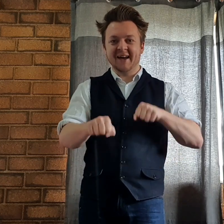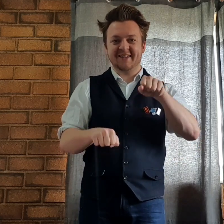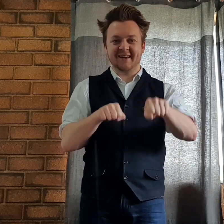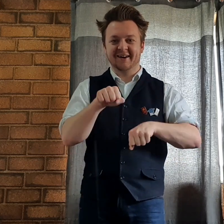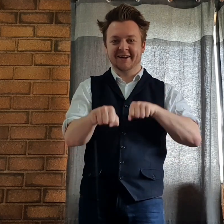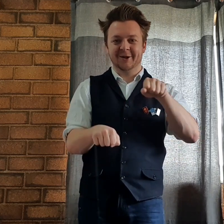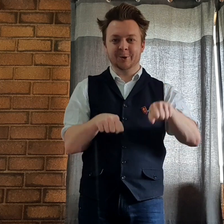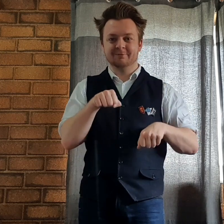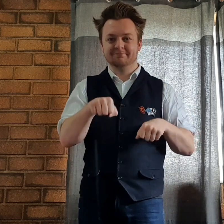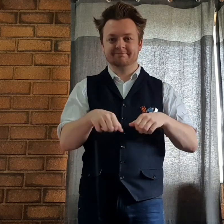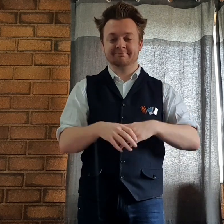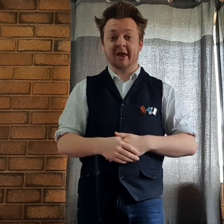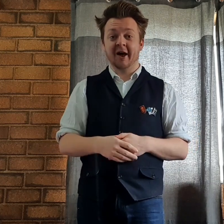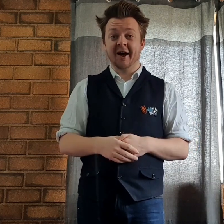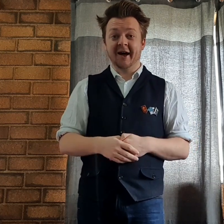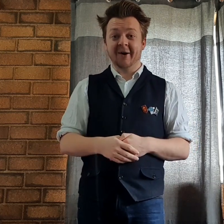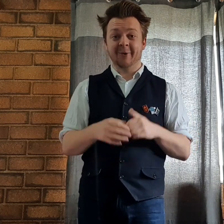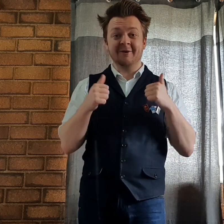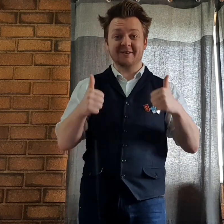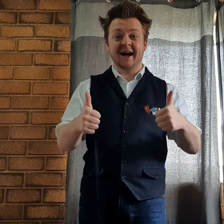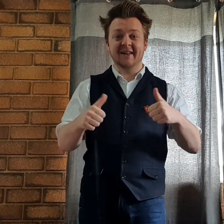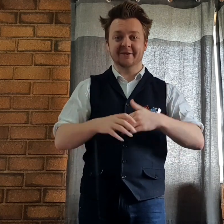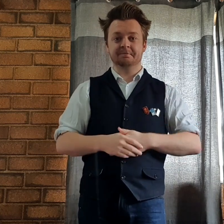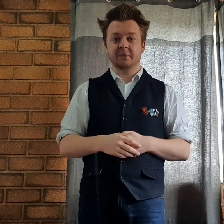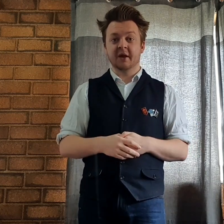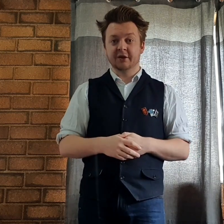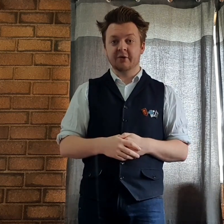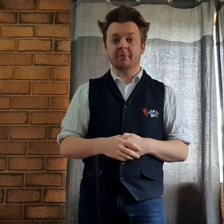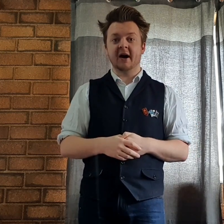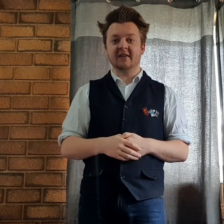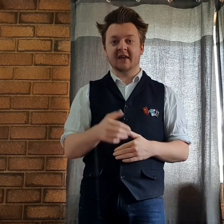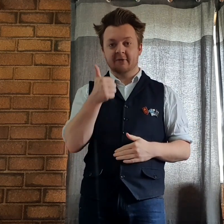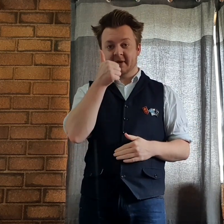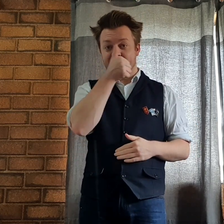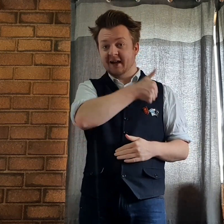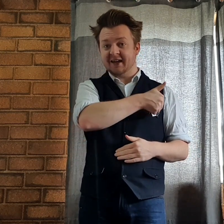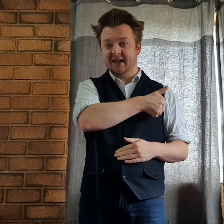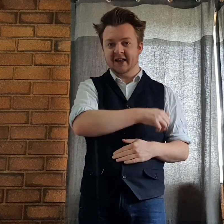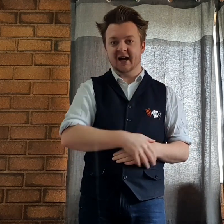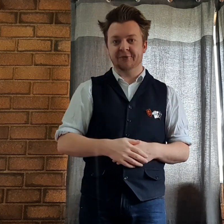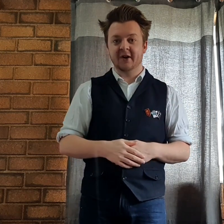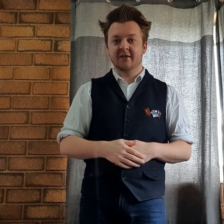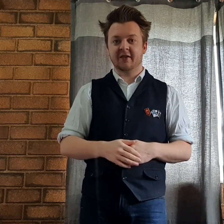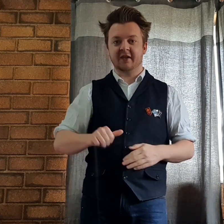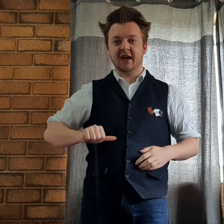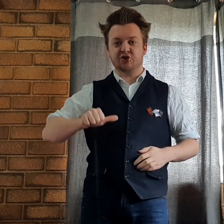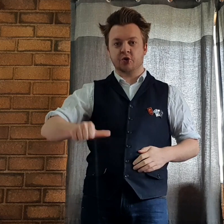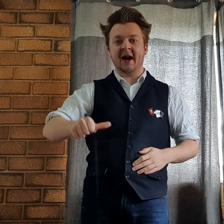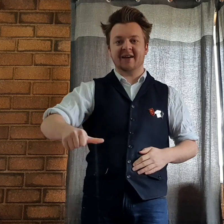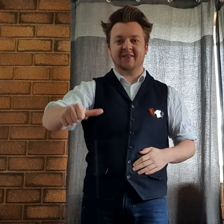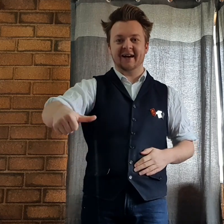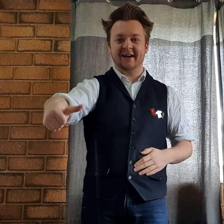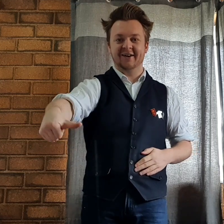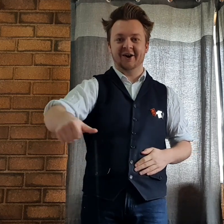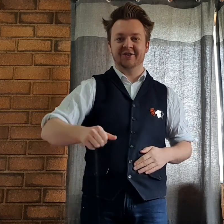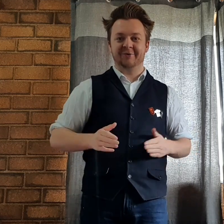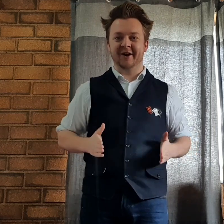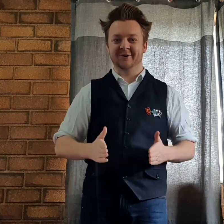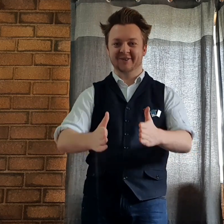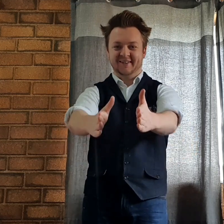Bicycle. Well done! You might even be lucky enough to see a tractor on the road.